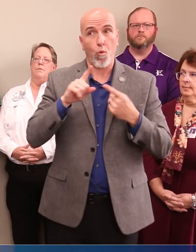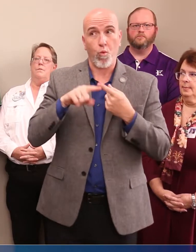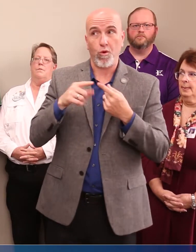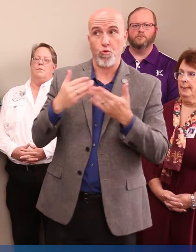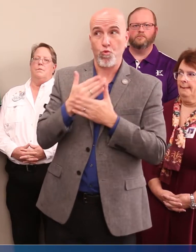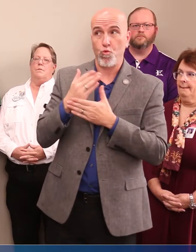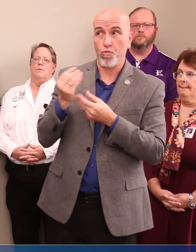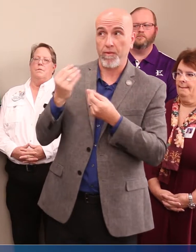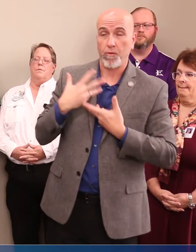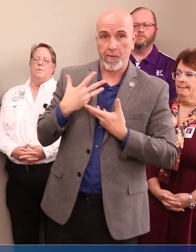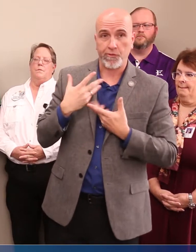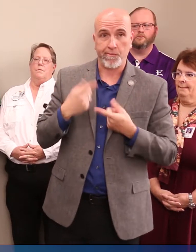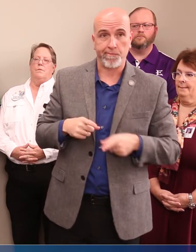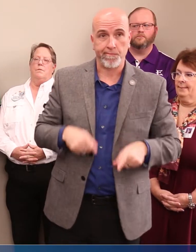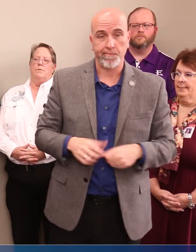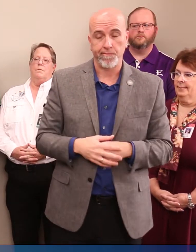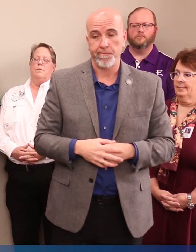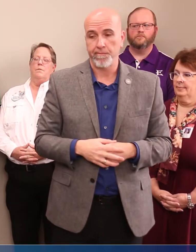comes to light.